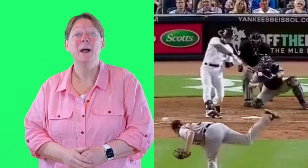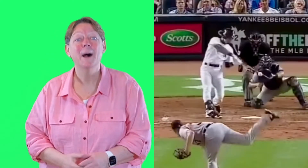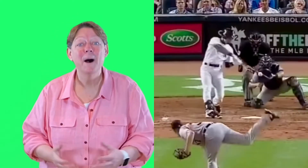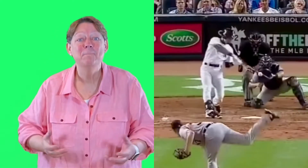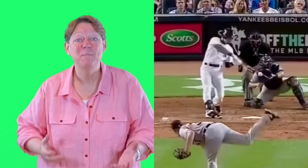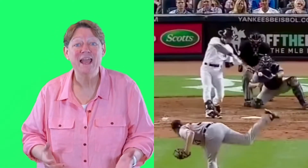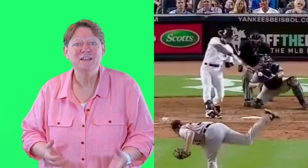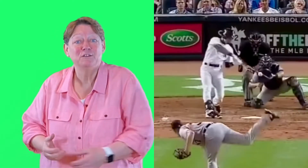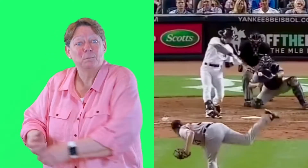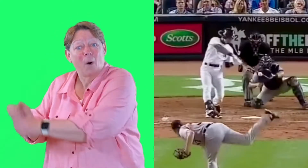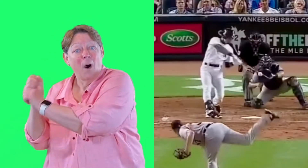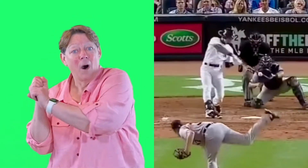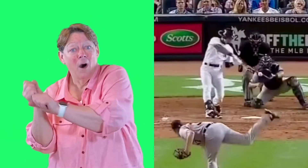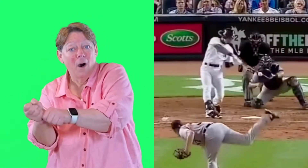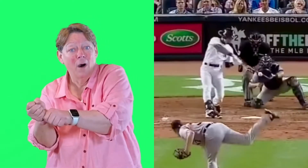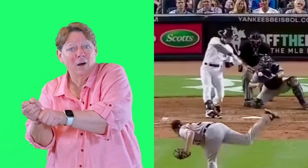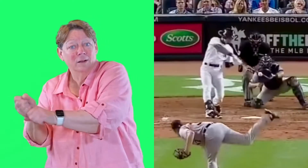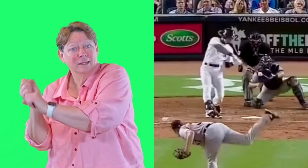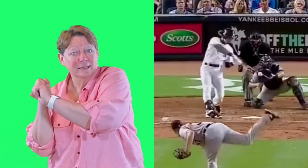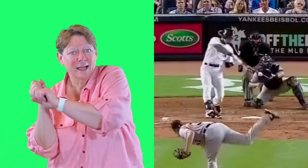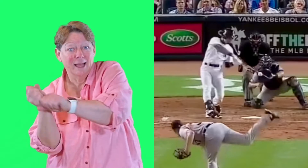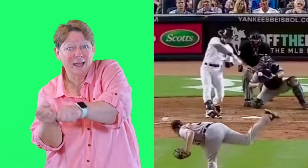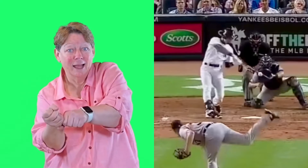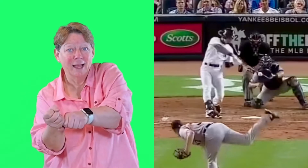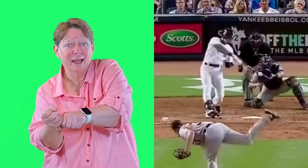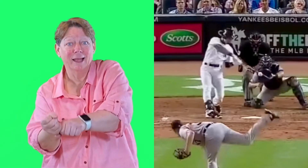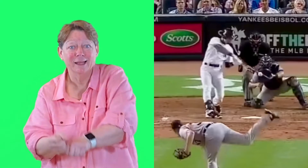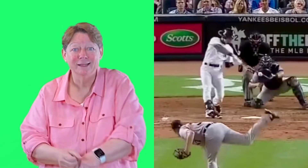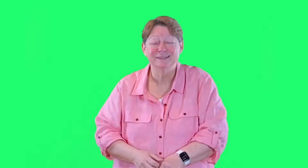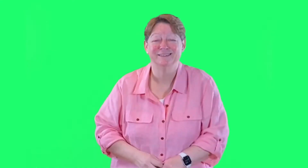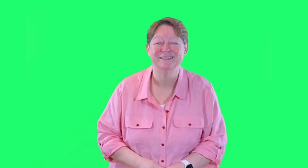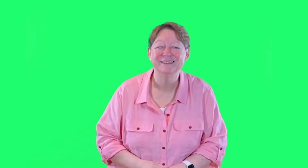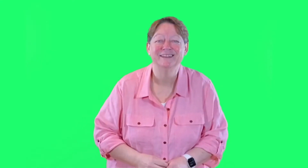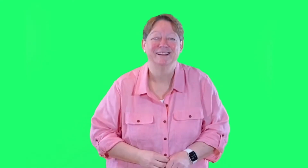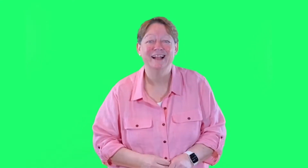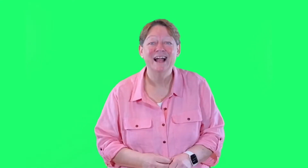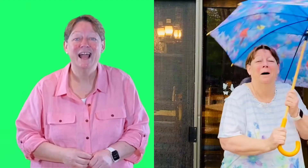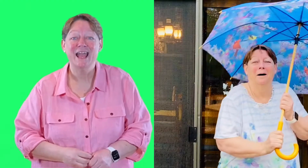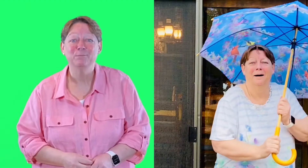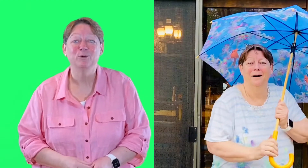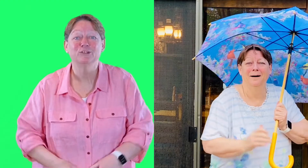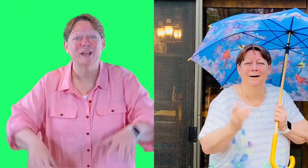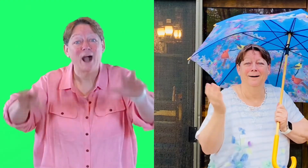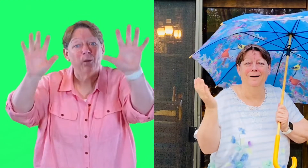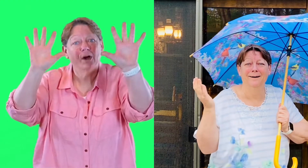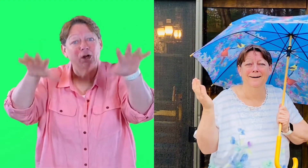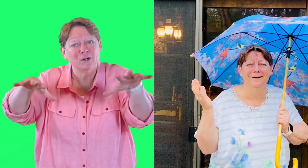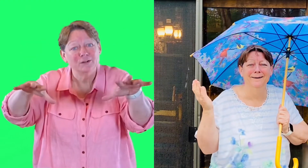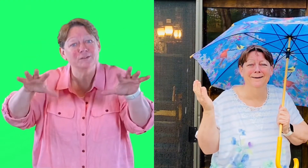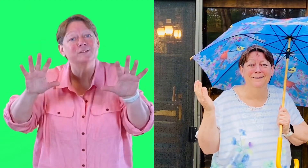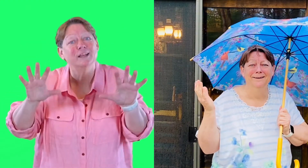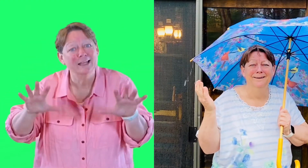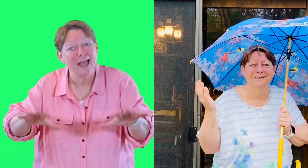Baseball. Yeah. April showers. Yeah.